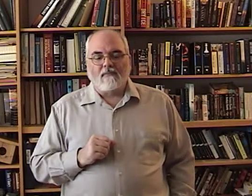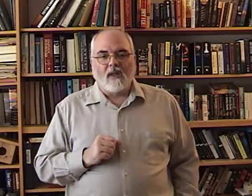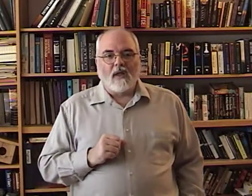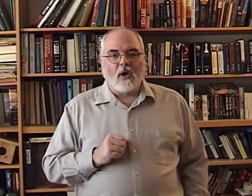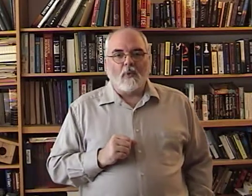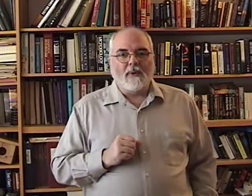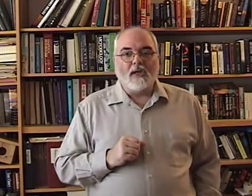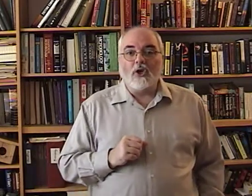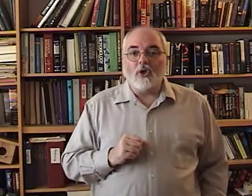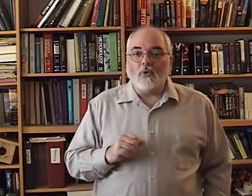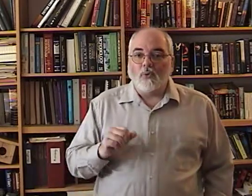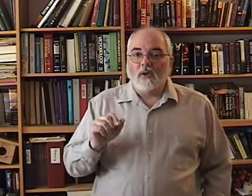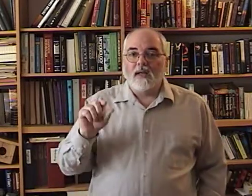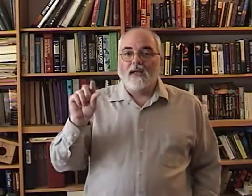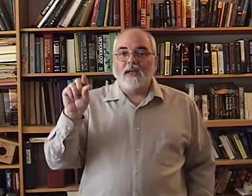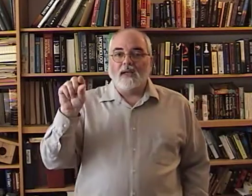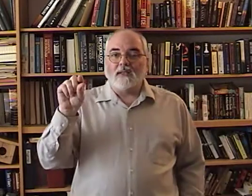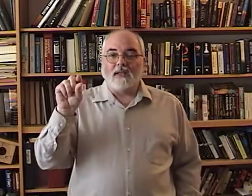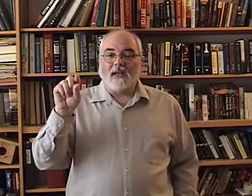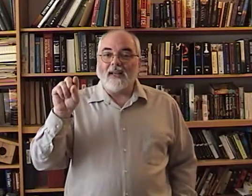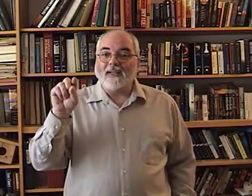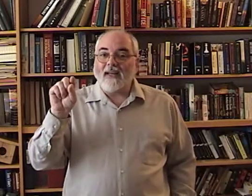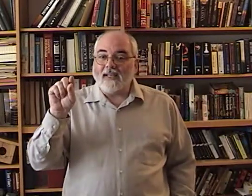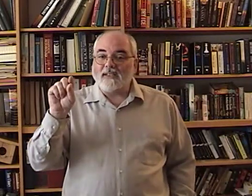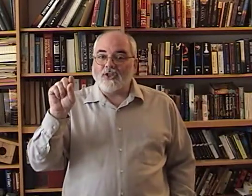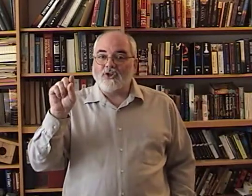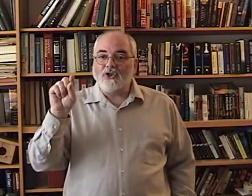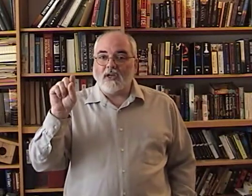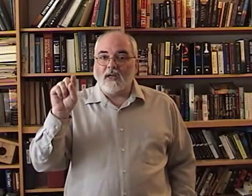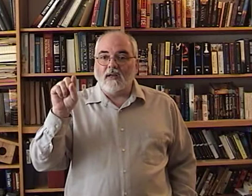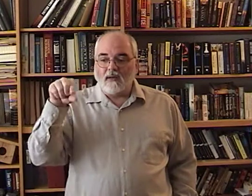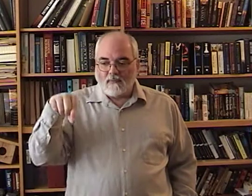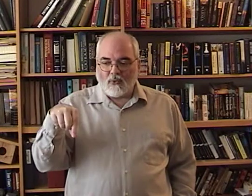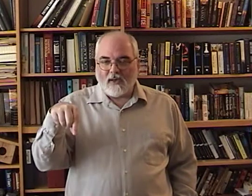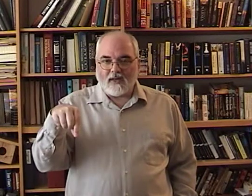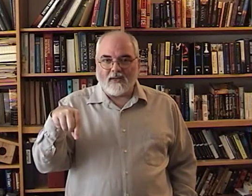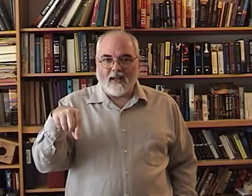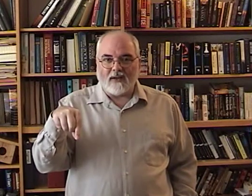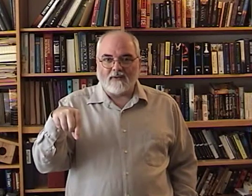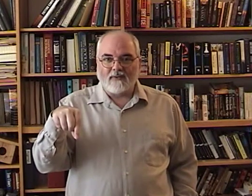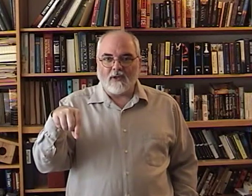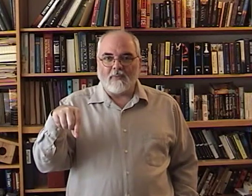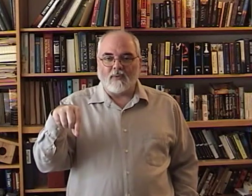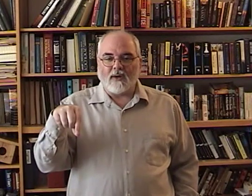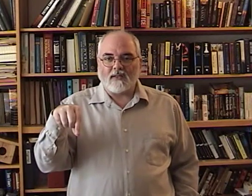Well, P. Q. Is like a Texas G pointed down for the bent wrist.